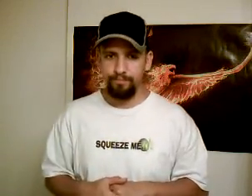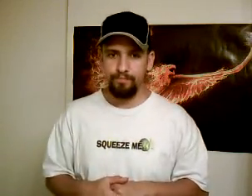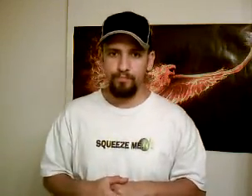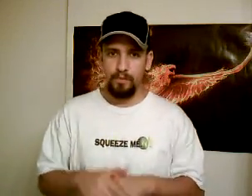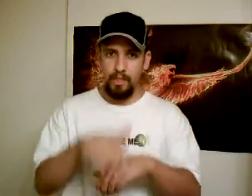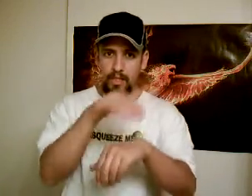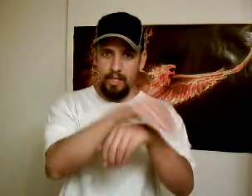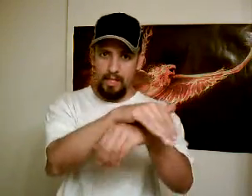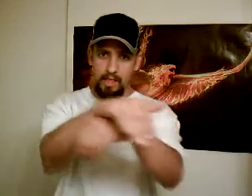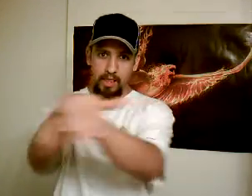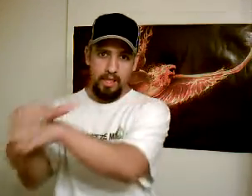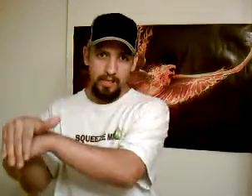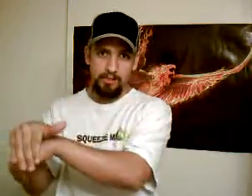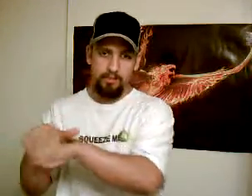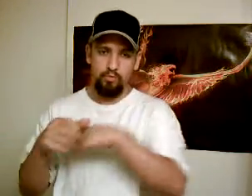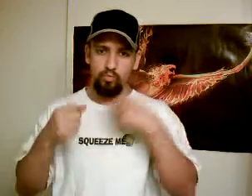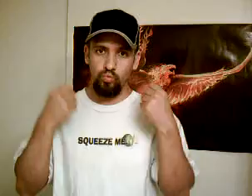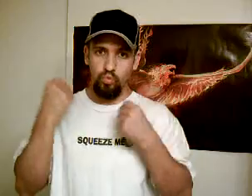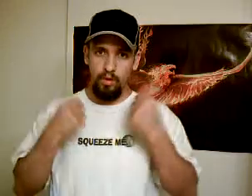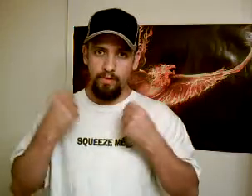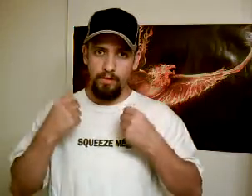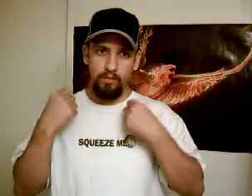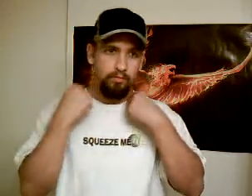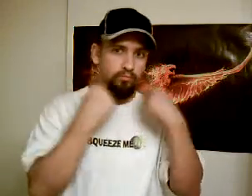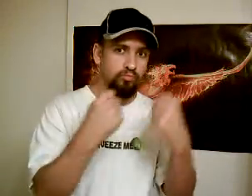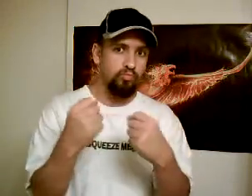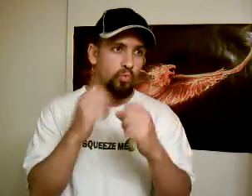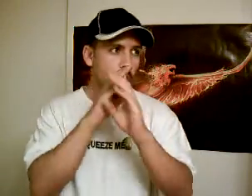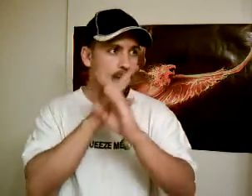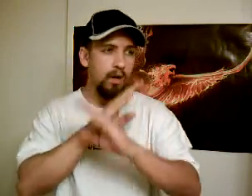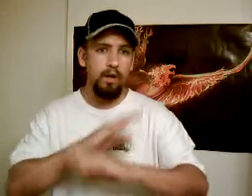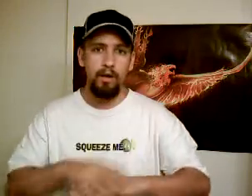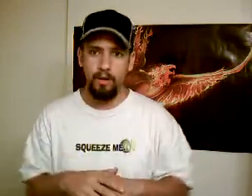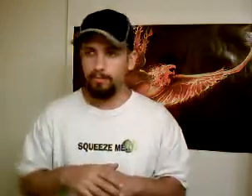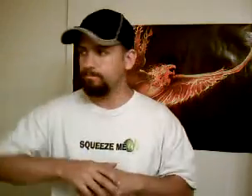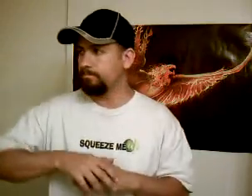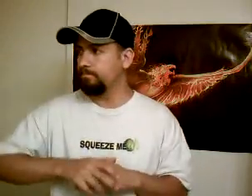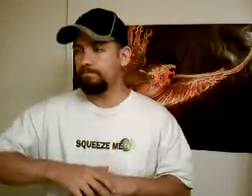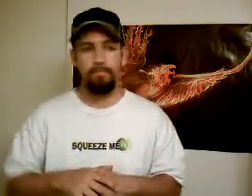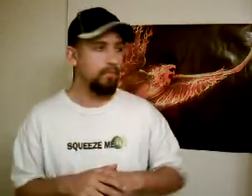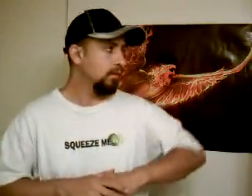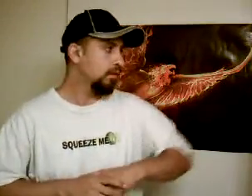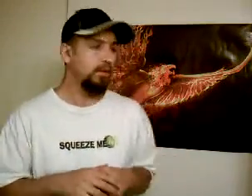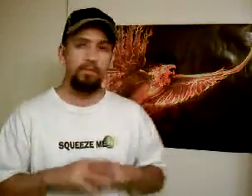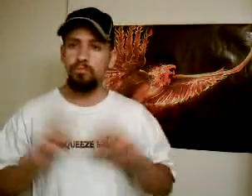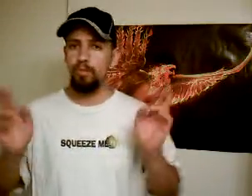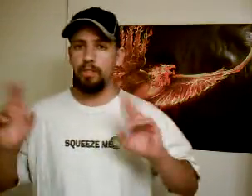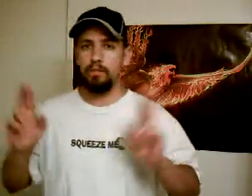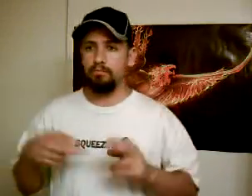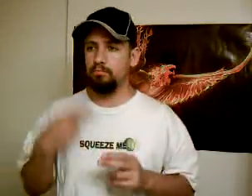have time have the time have very